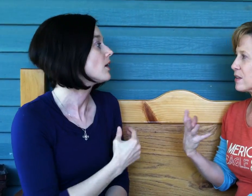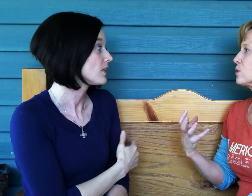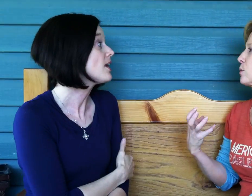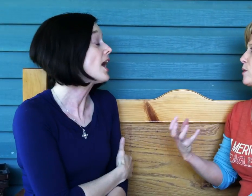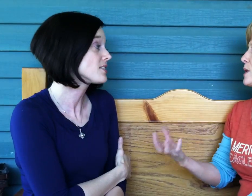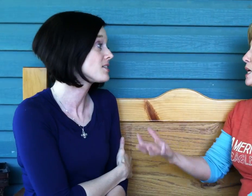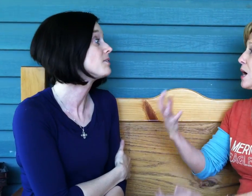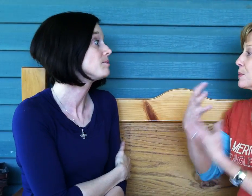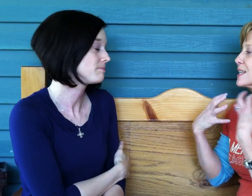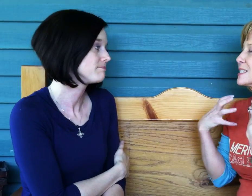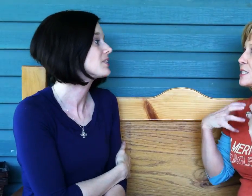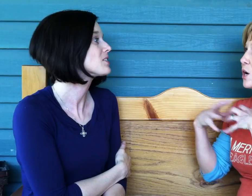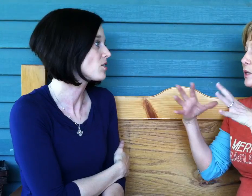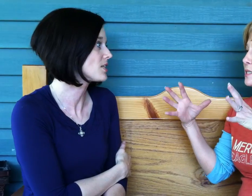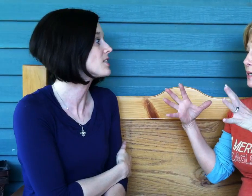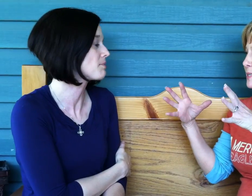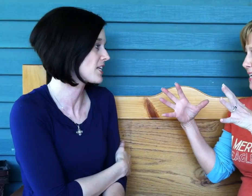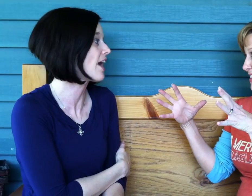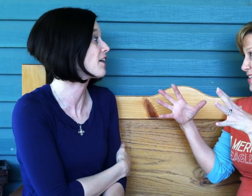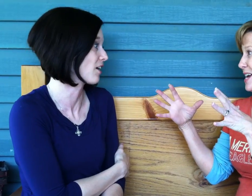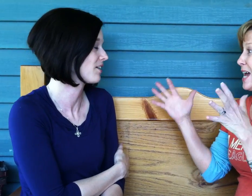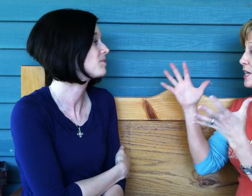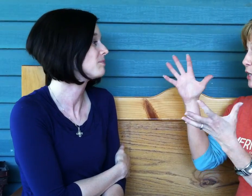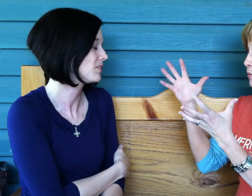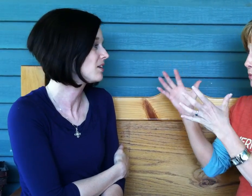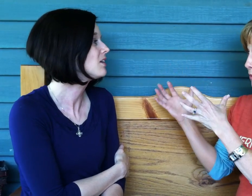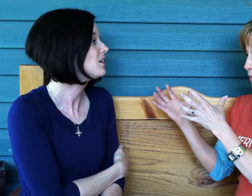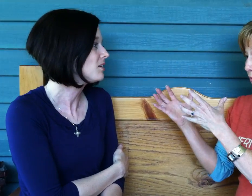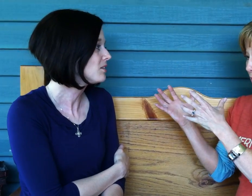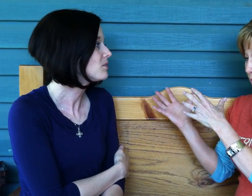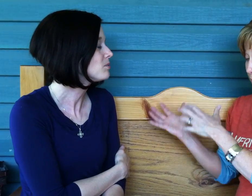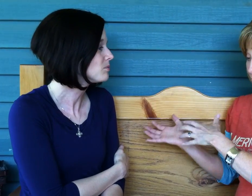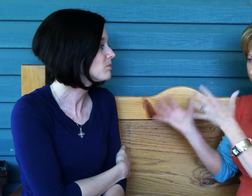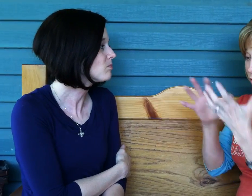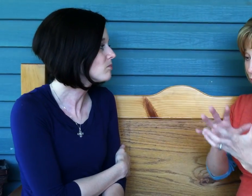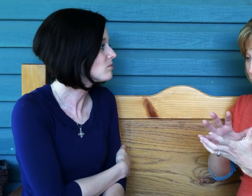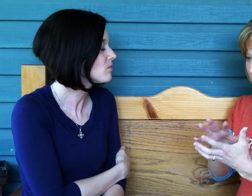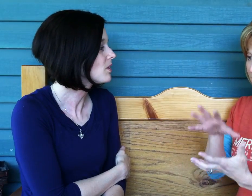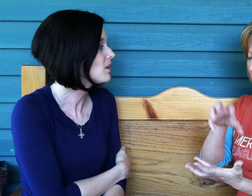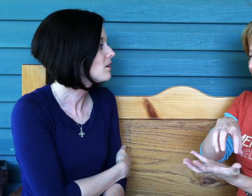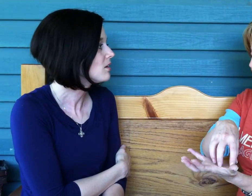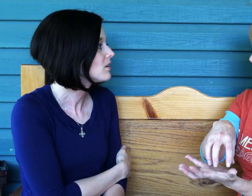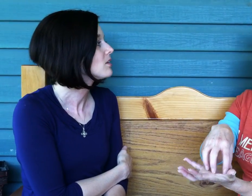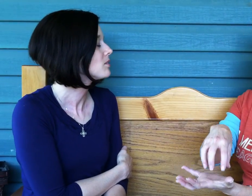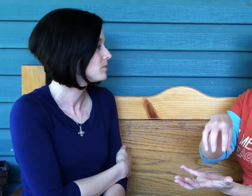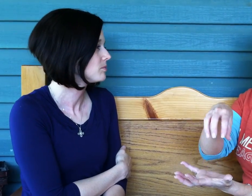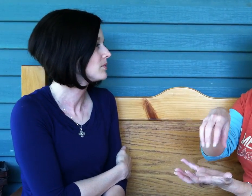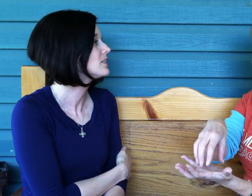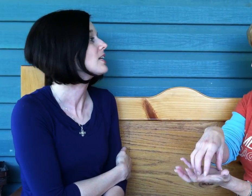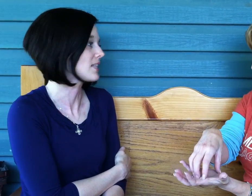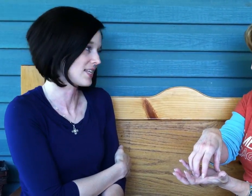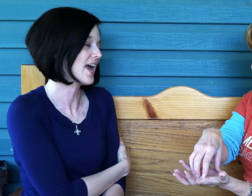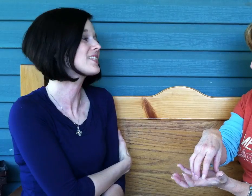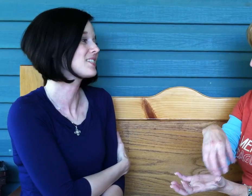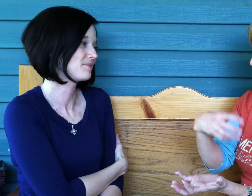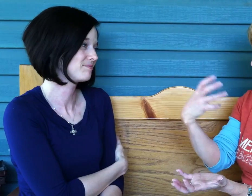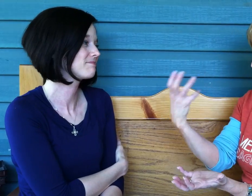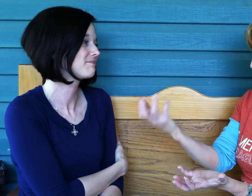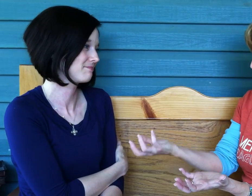the Lord with me. Come, let us exalt His name together. You know, another scripture says the mindset of the flesh is death, but the mindset of the